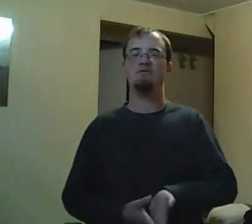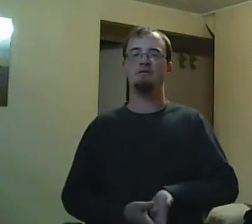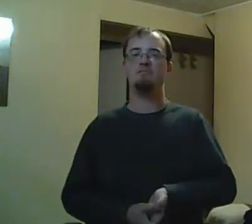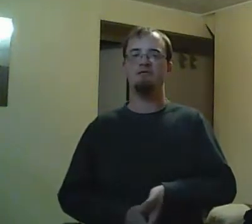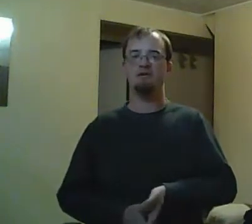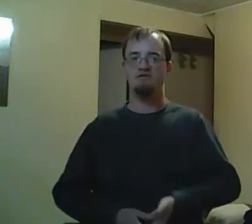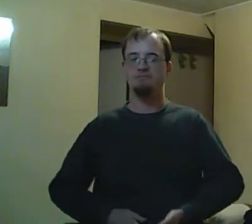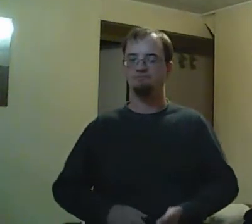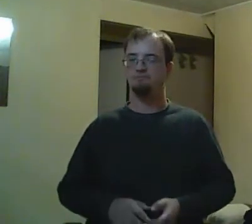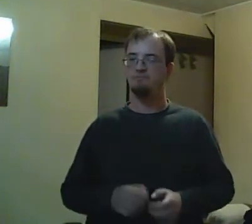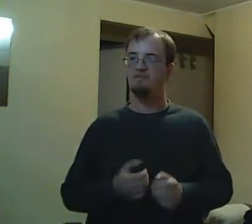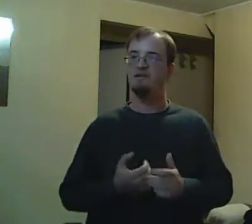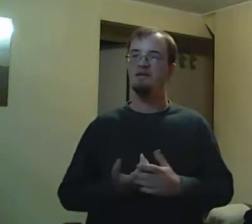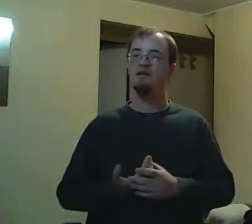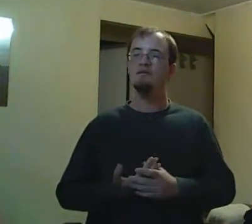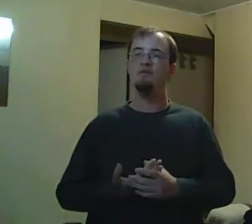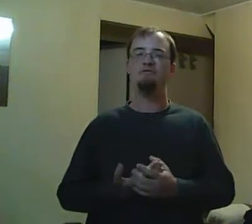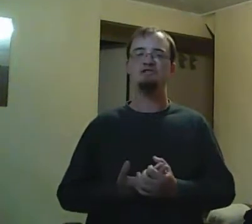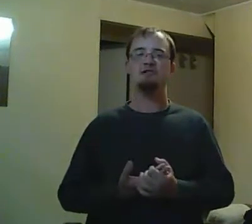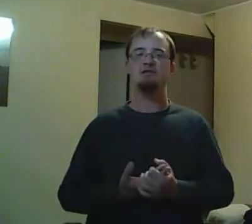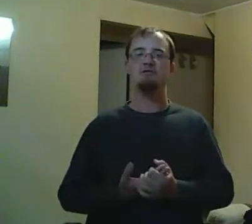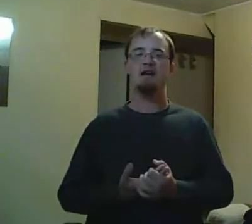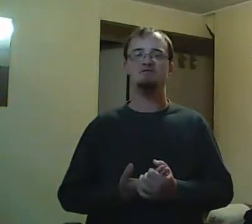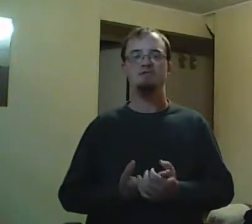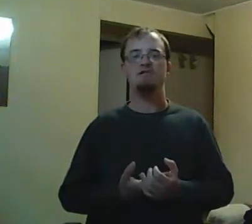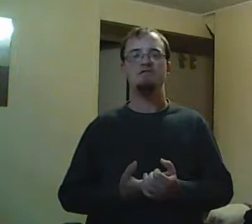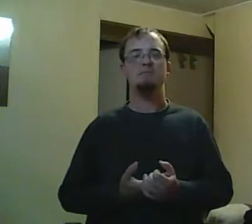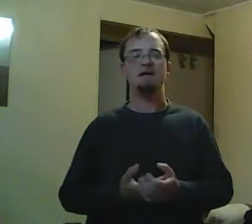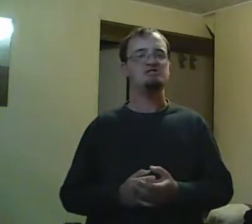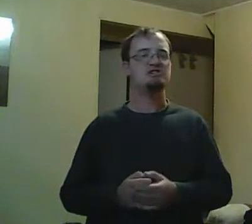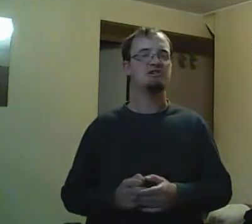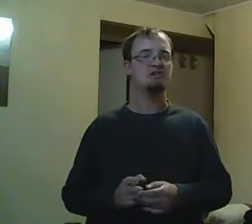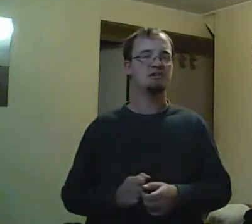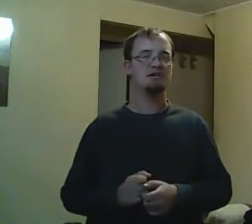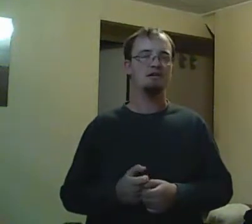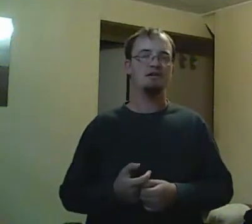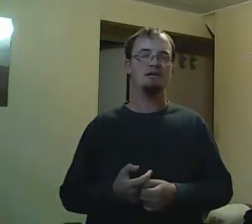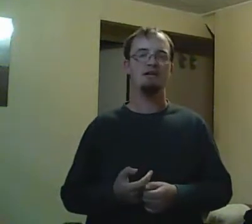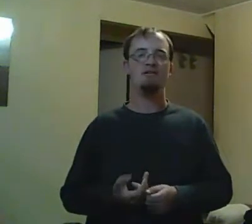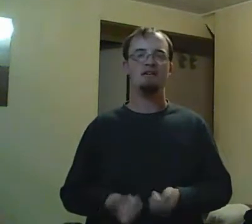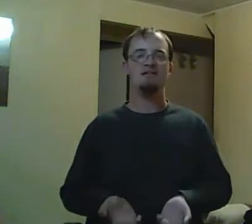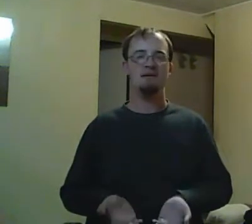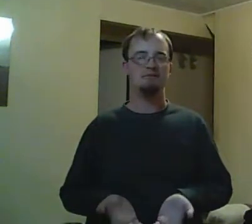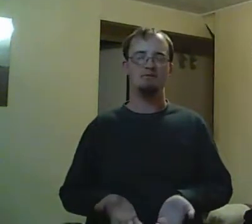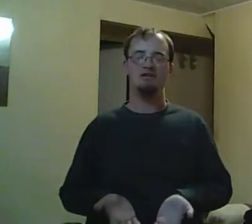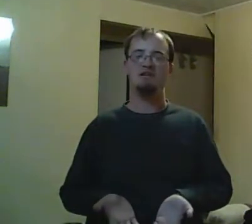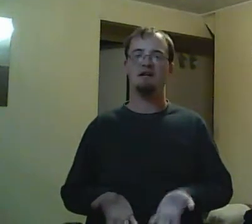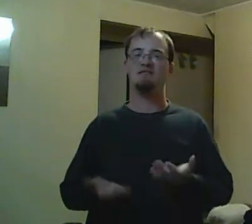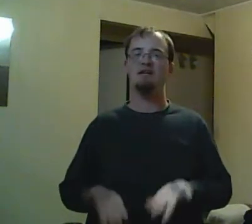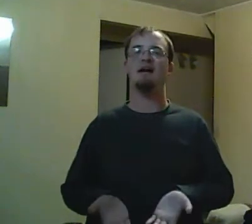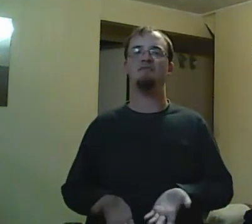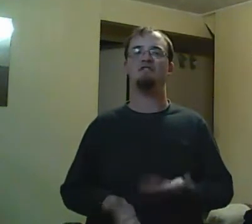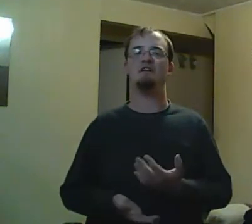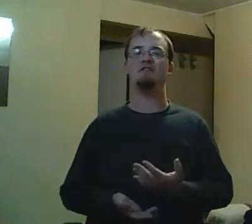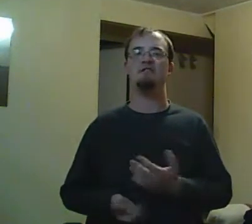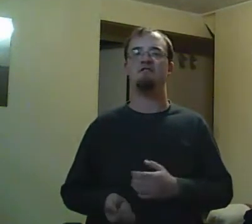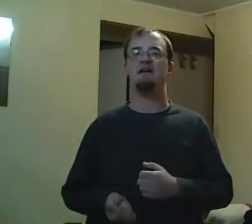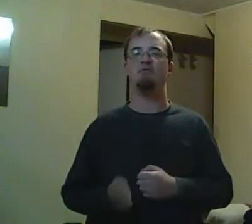Unfortunately, Paige misses. Dean basically brags about it to his friends and all that. But, Paige does use Sprinter's car to crash into